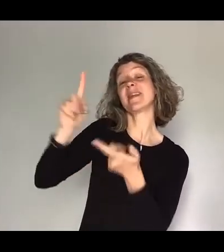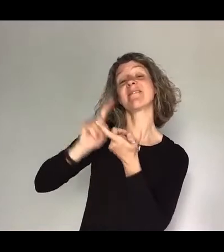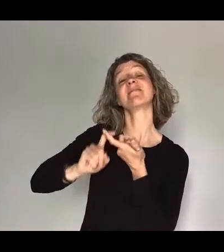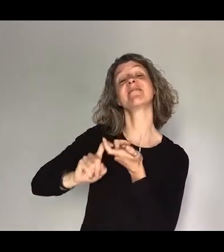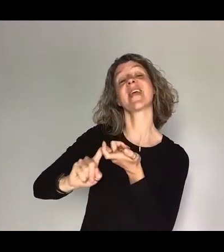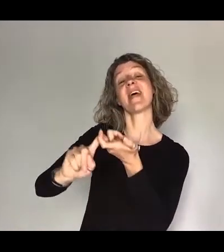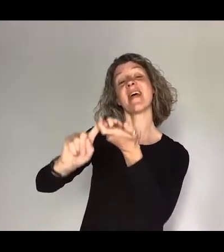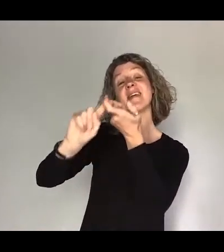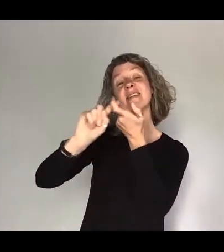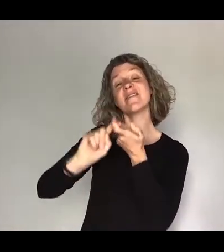faithful